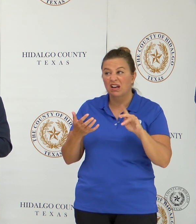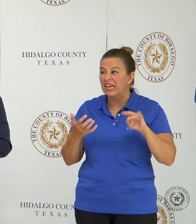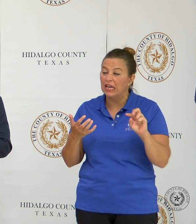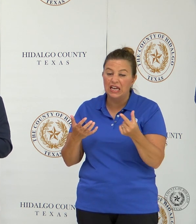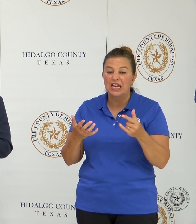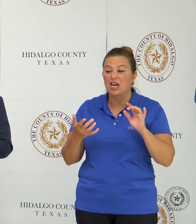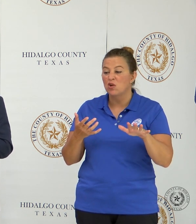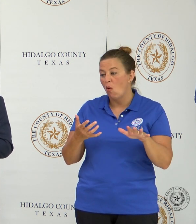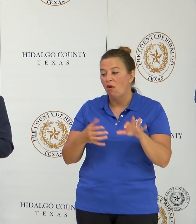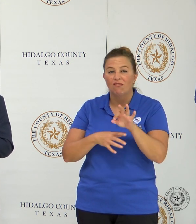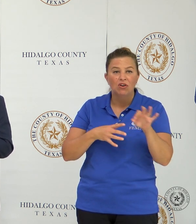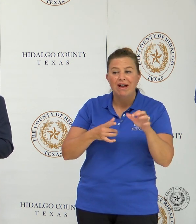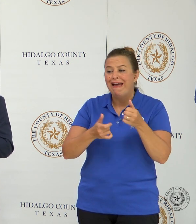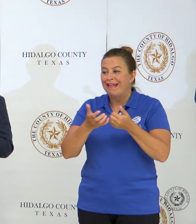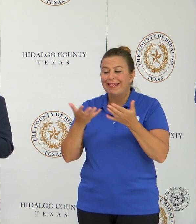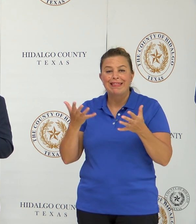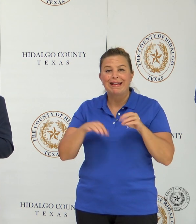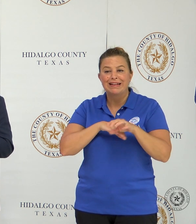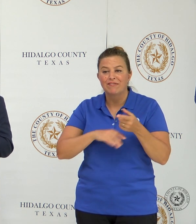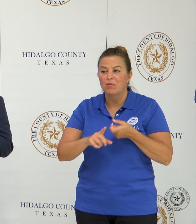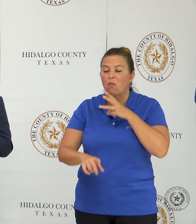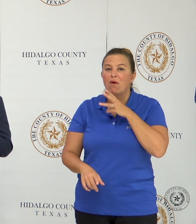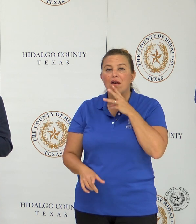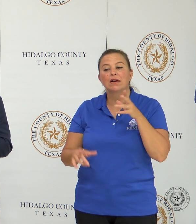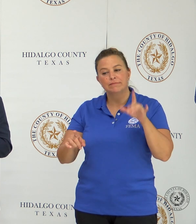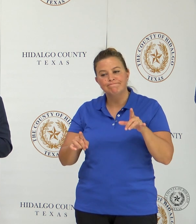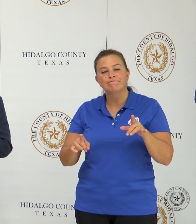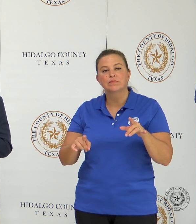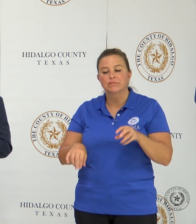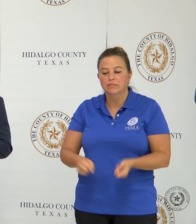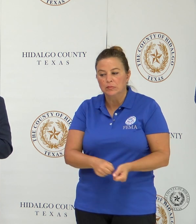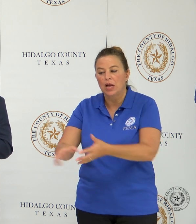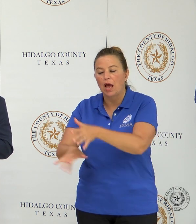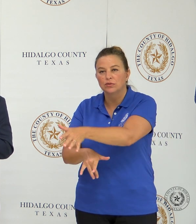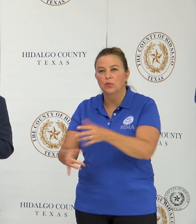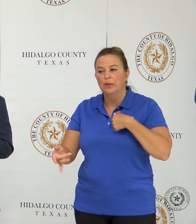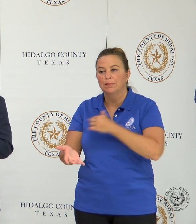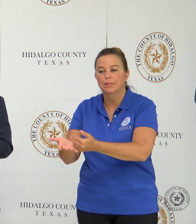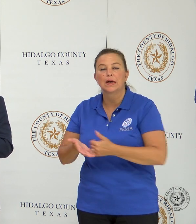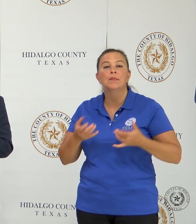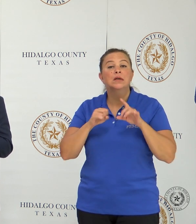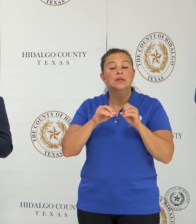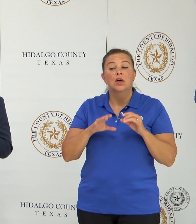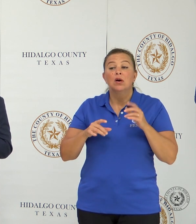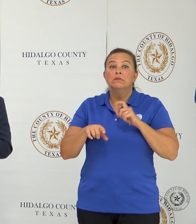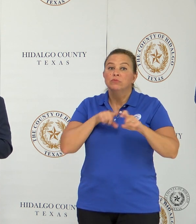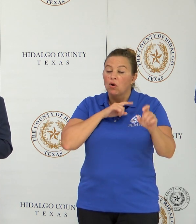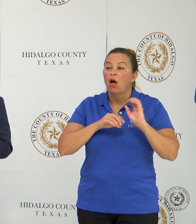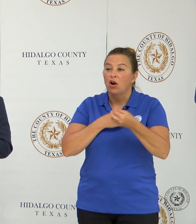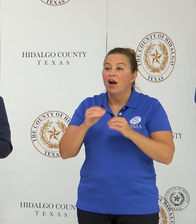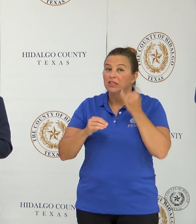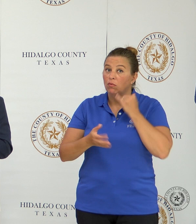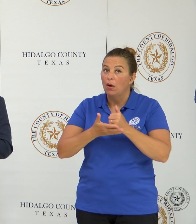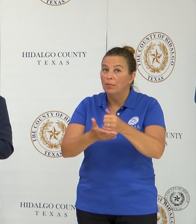anything that was affected by the water. Continue to call our office and report any infrastructure needs that you may have. We have already done